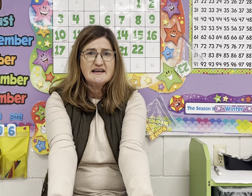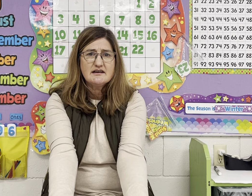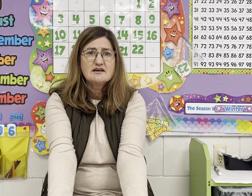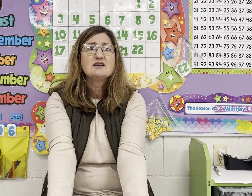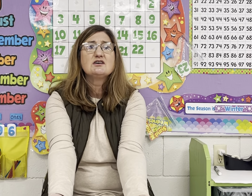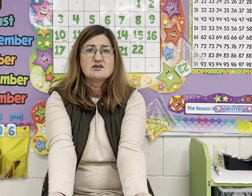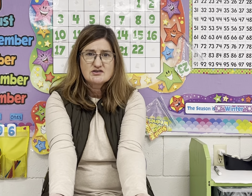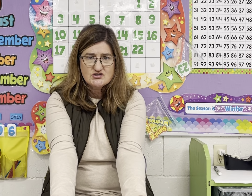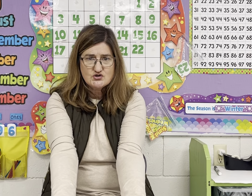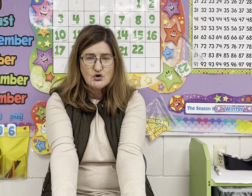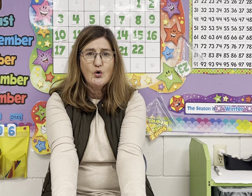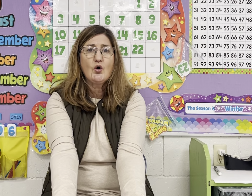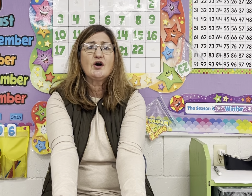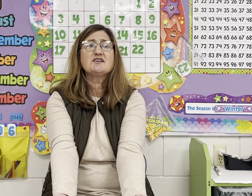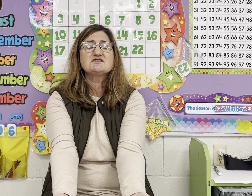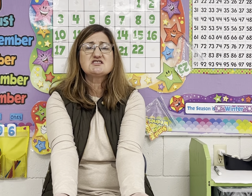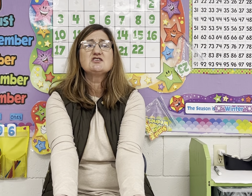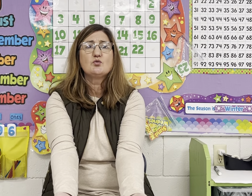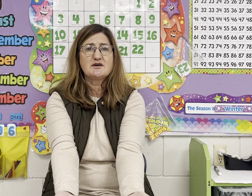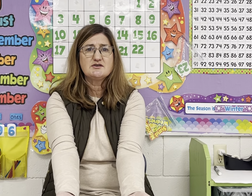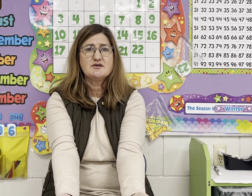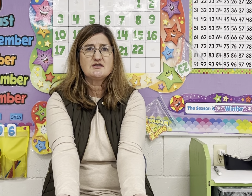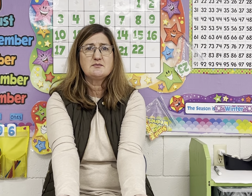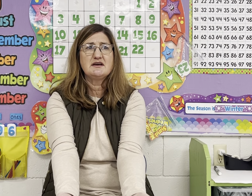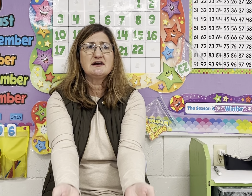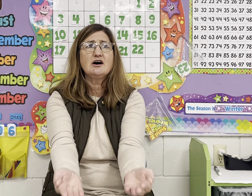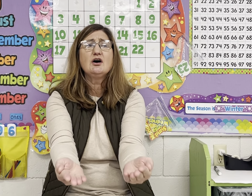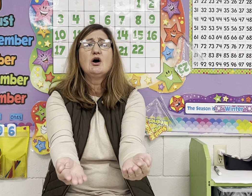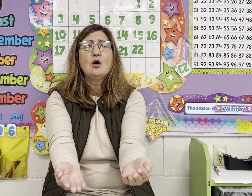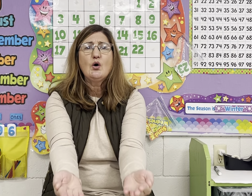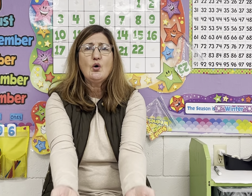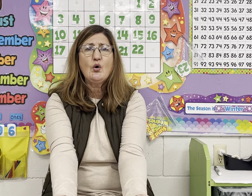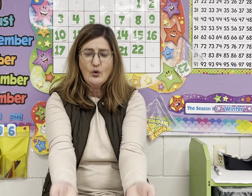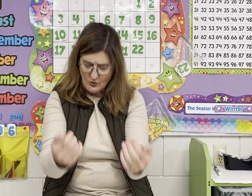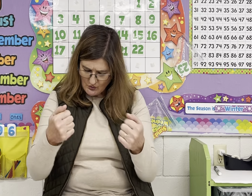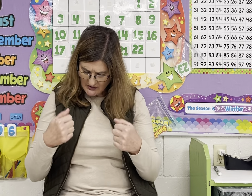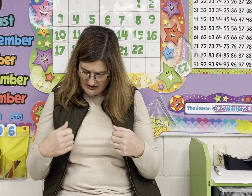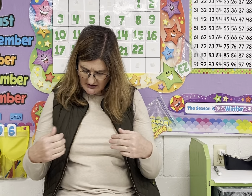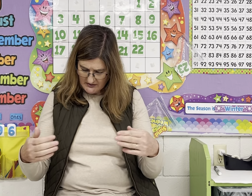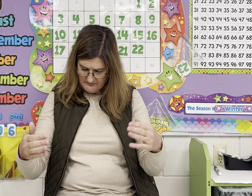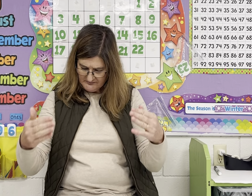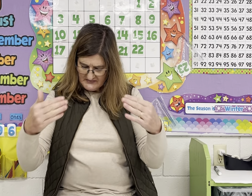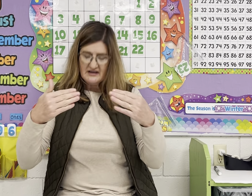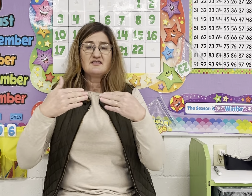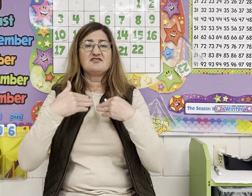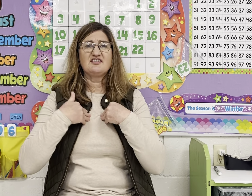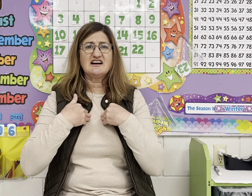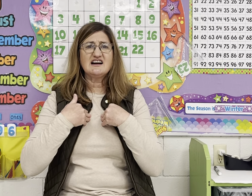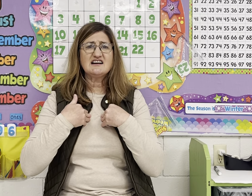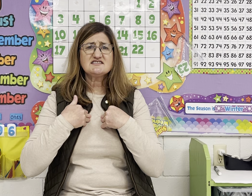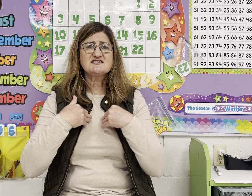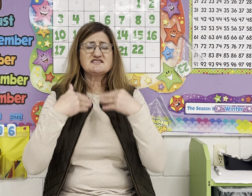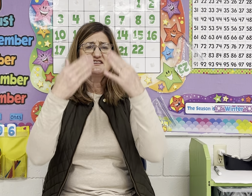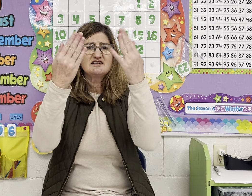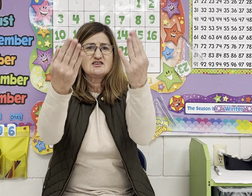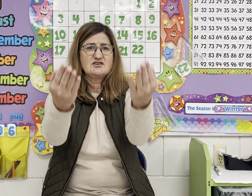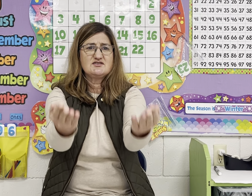sort. What do you hear in the middle? Or. Verse. You